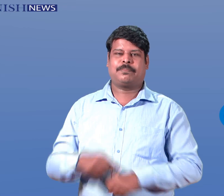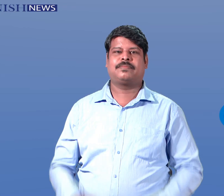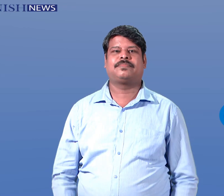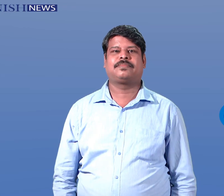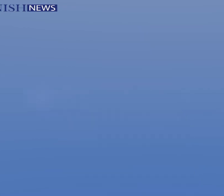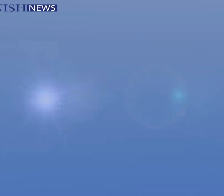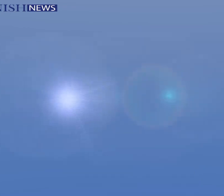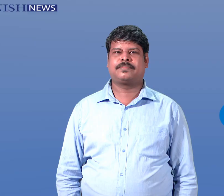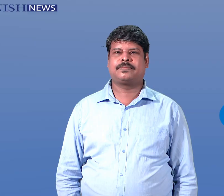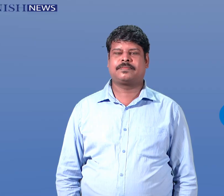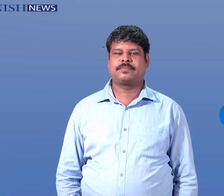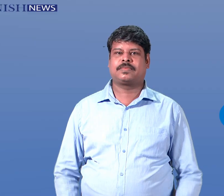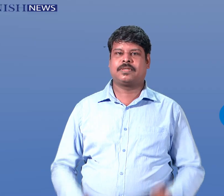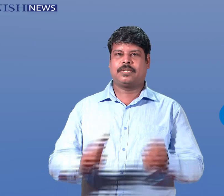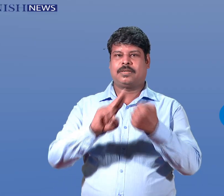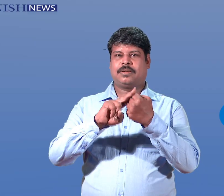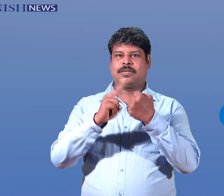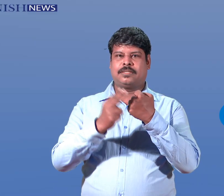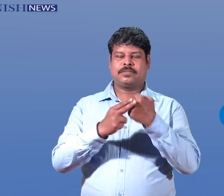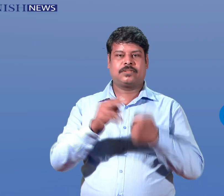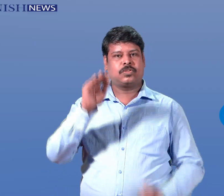The nominations